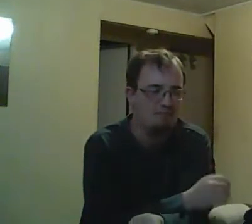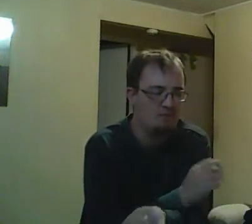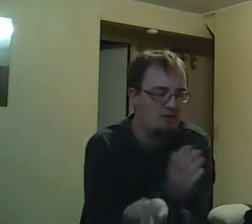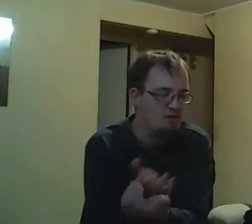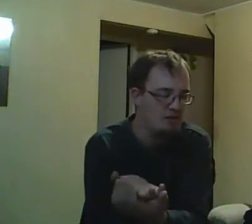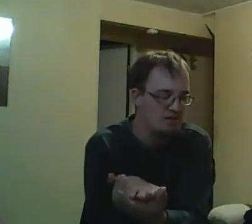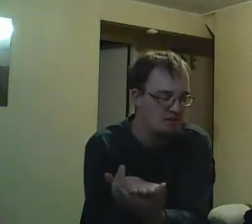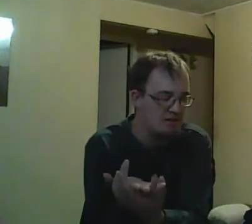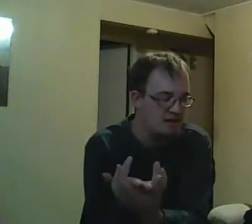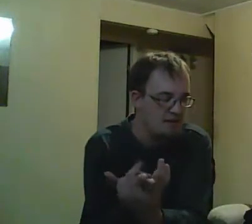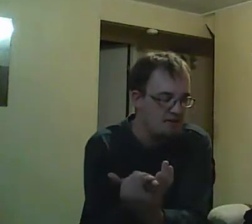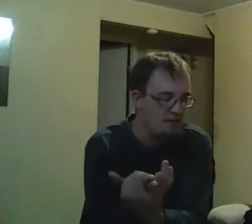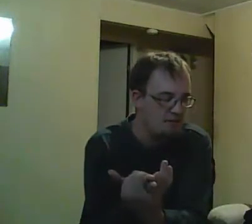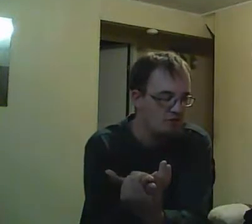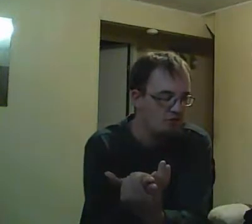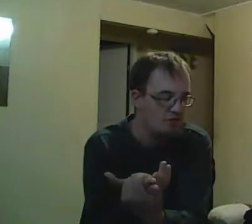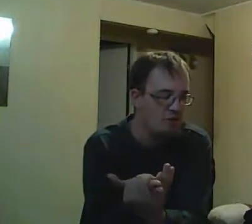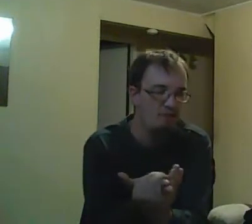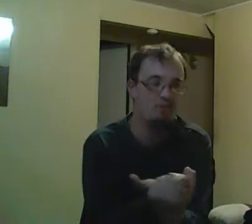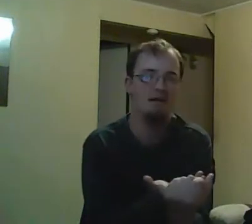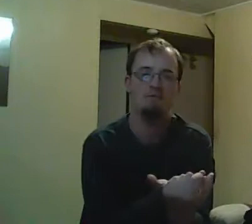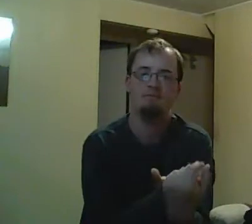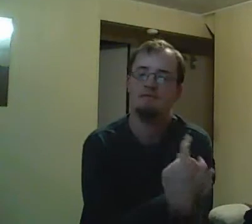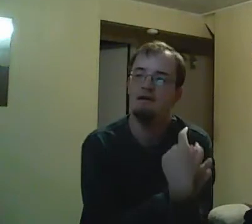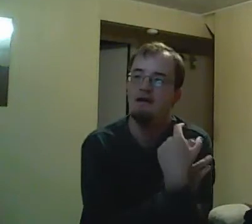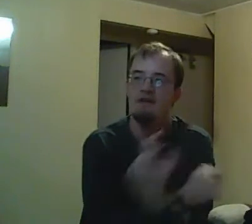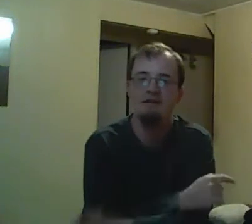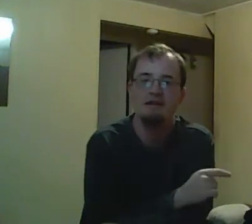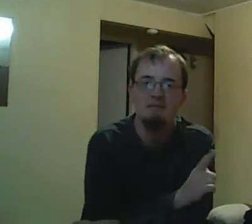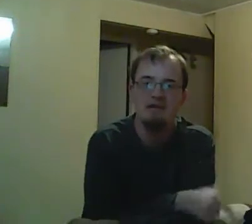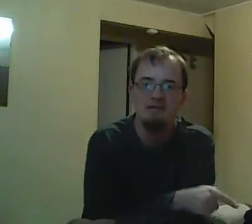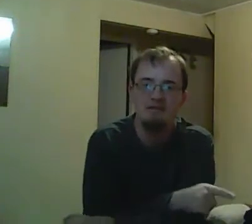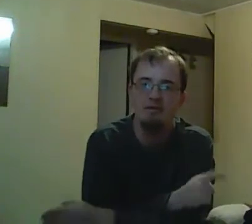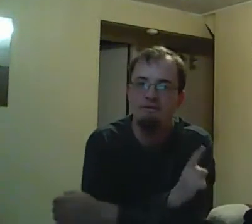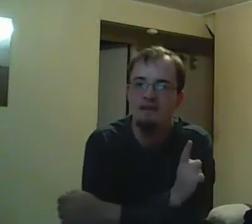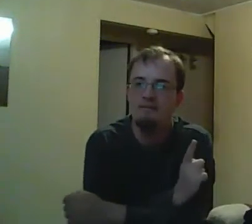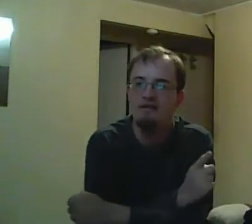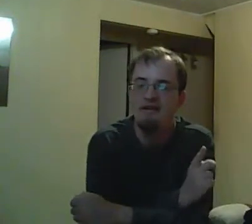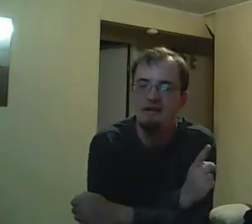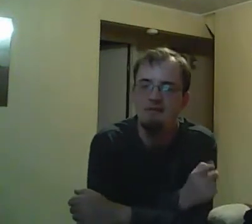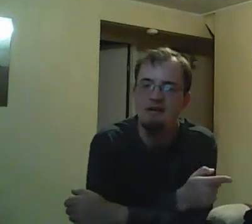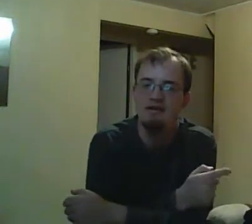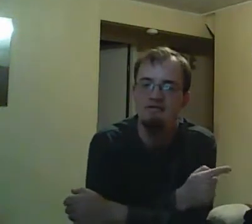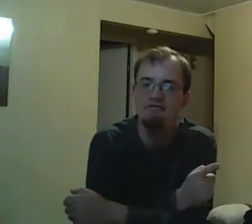grabbing her hand, and then just before he goes up to the stage, he goes to her, this is for you.